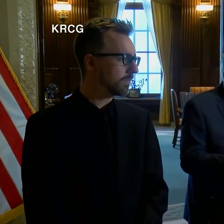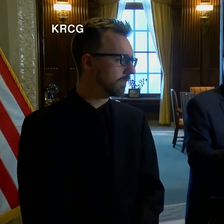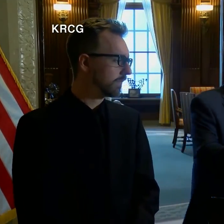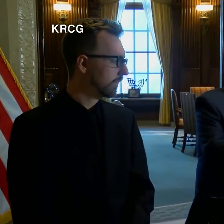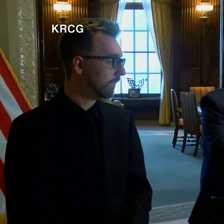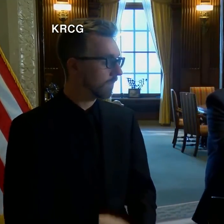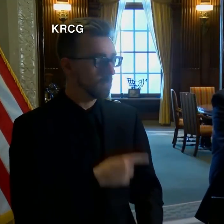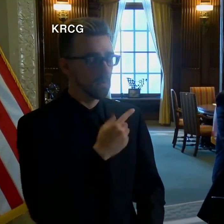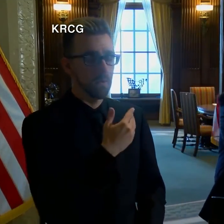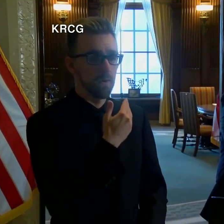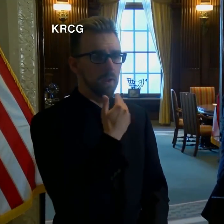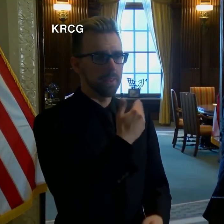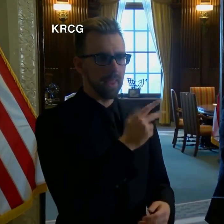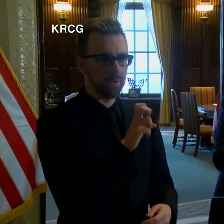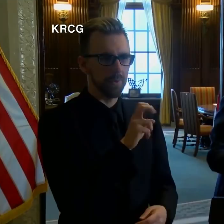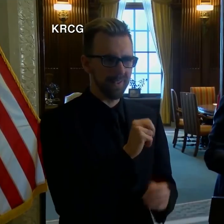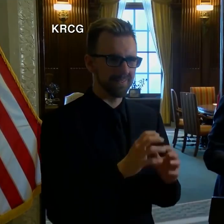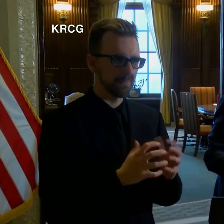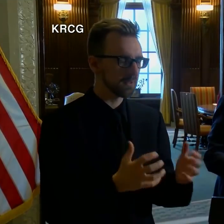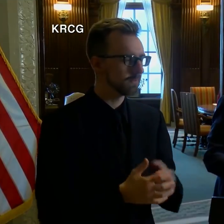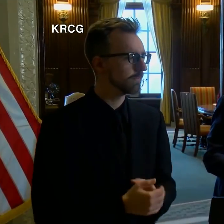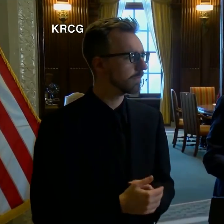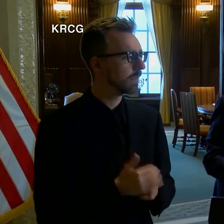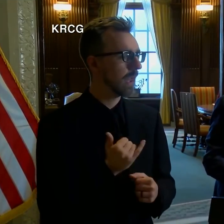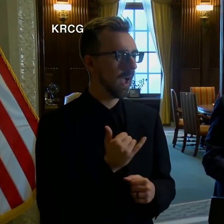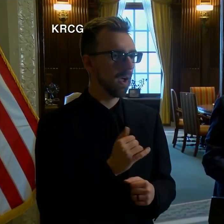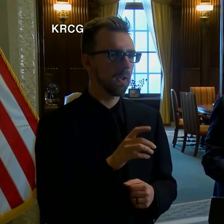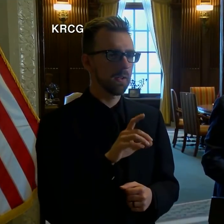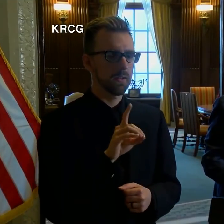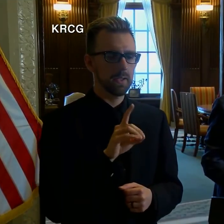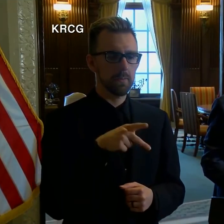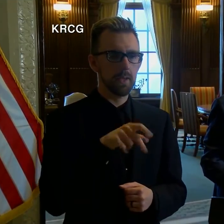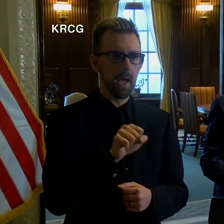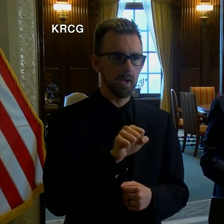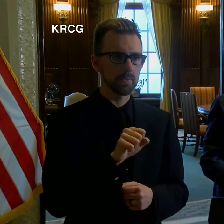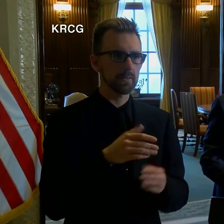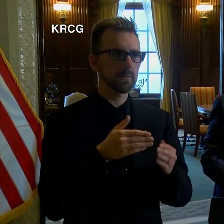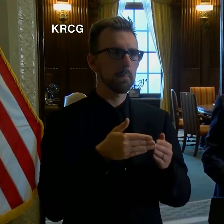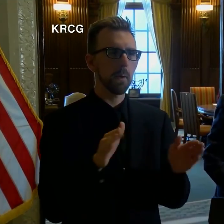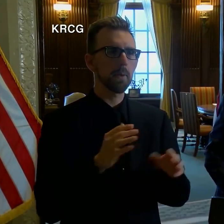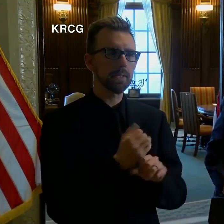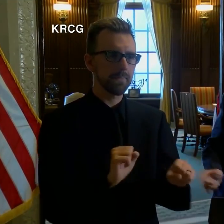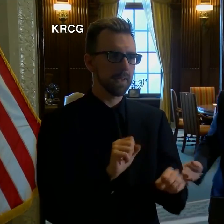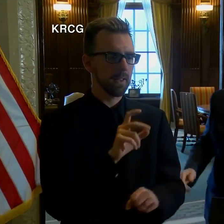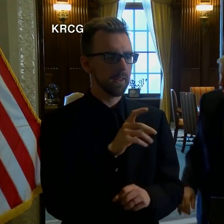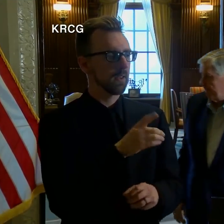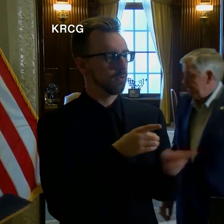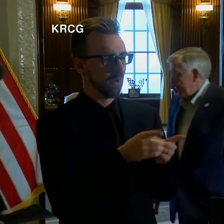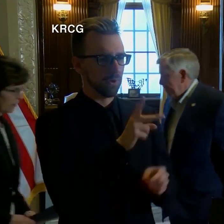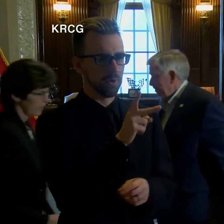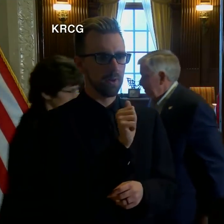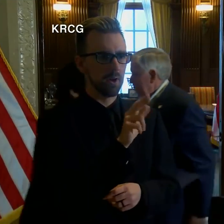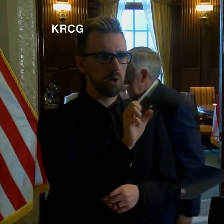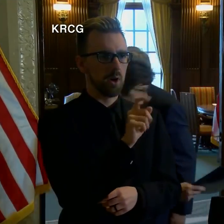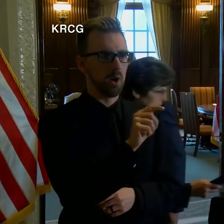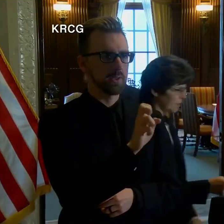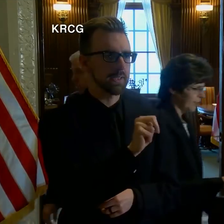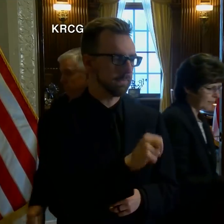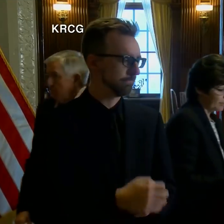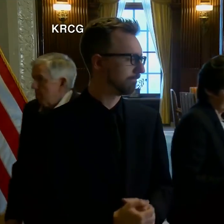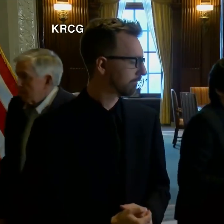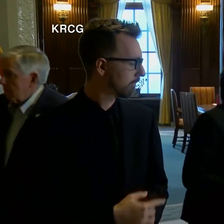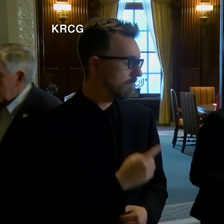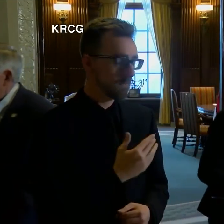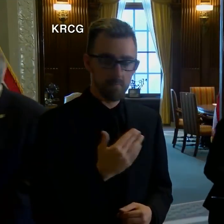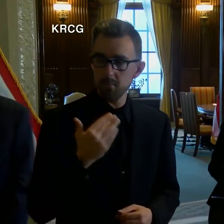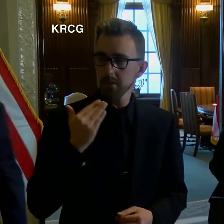Ken, thank you very much. Now the Director of Department of Public Safety, Director Karsten. Thank you,